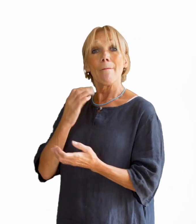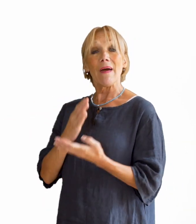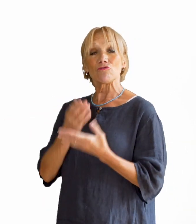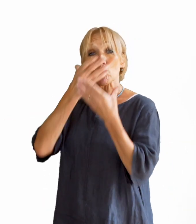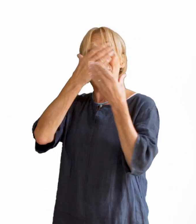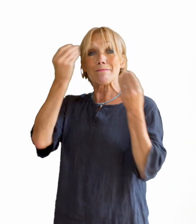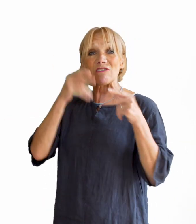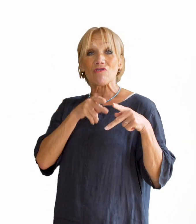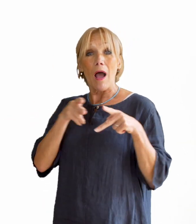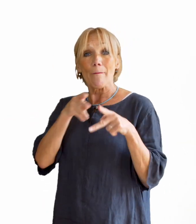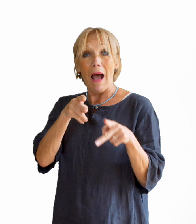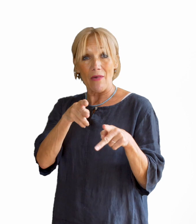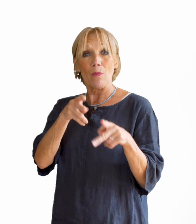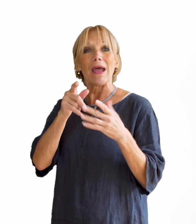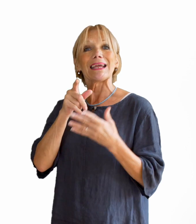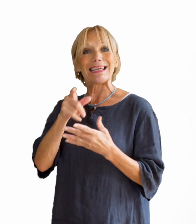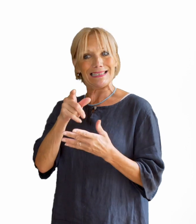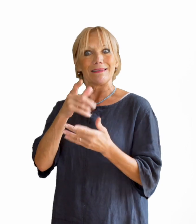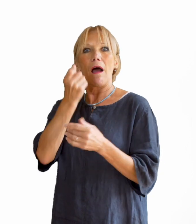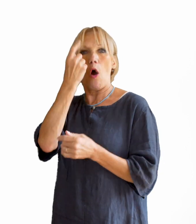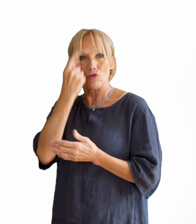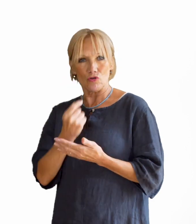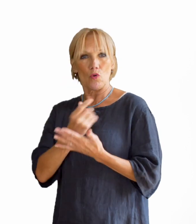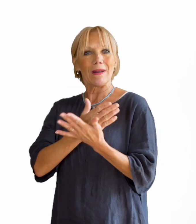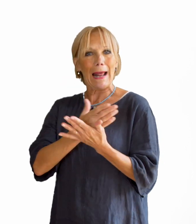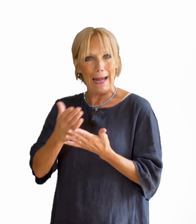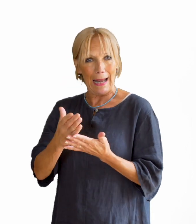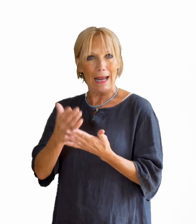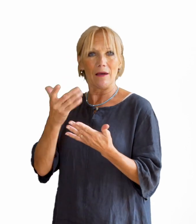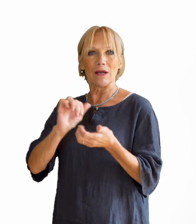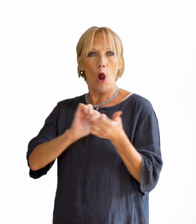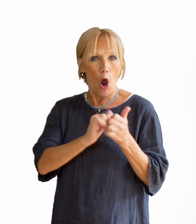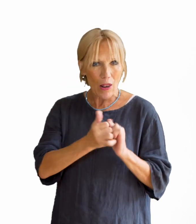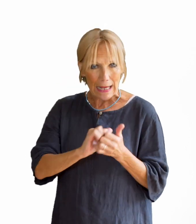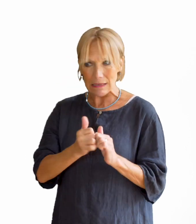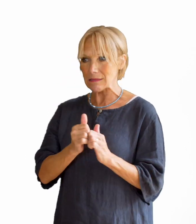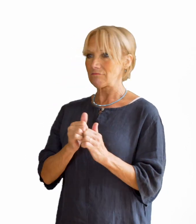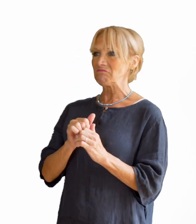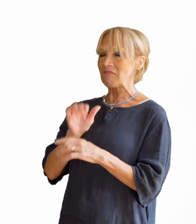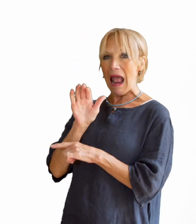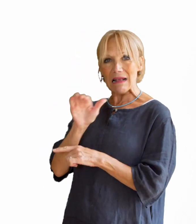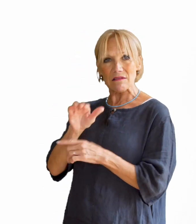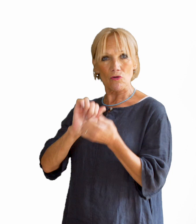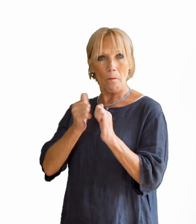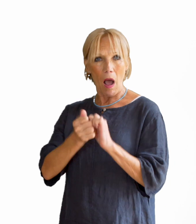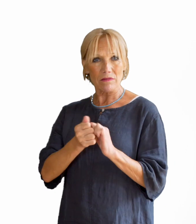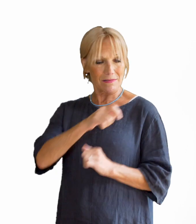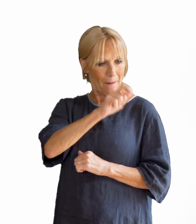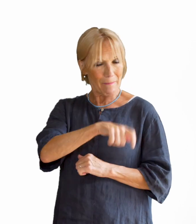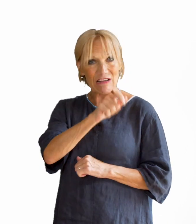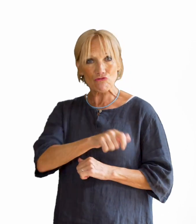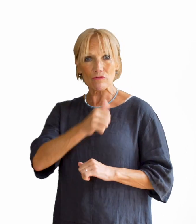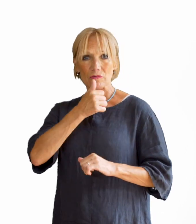care pathway is well understood and clearly communicated between colleagues, external partners and patients or service users.